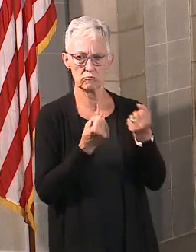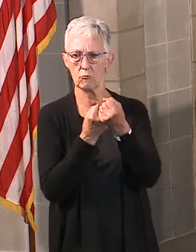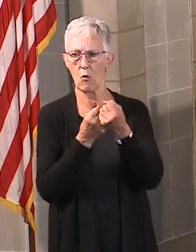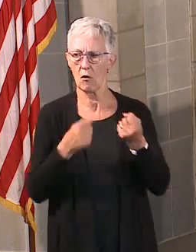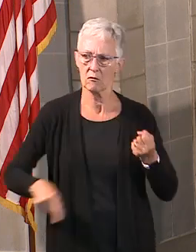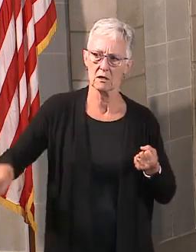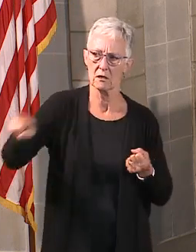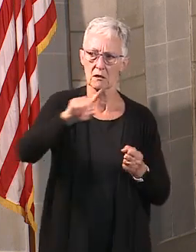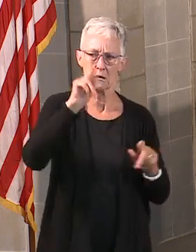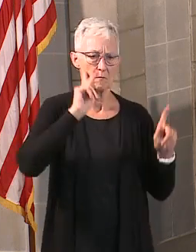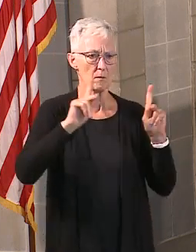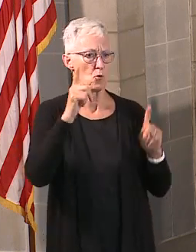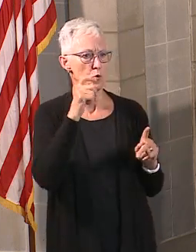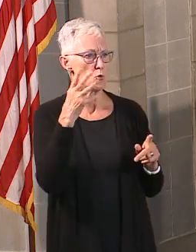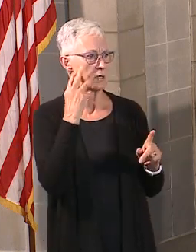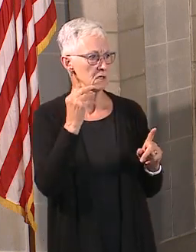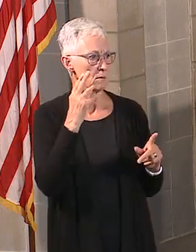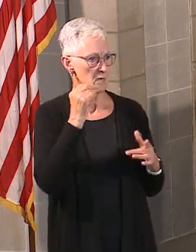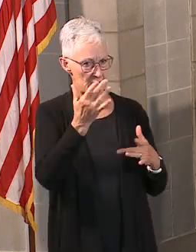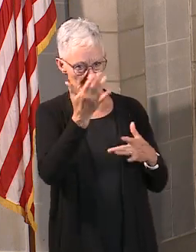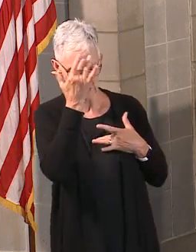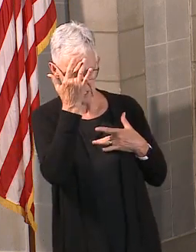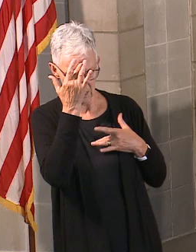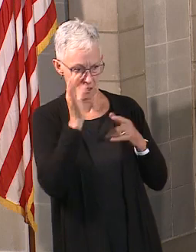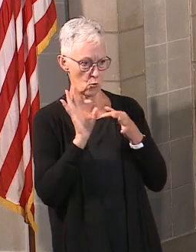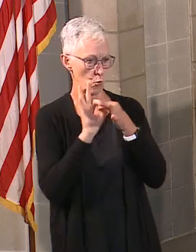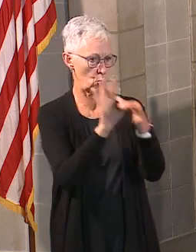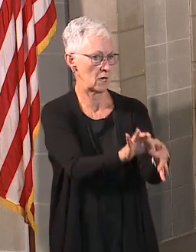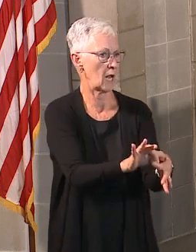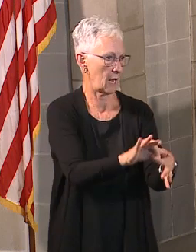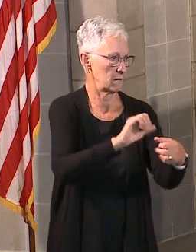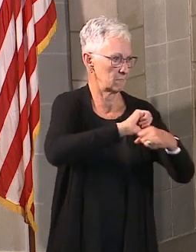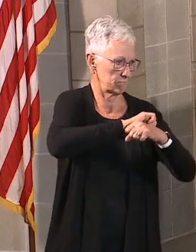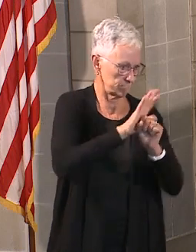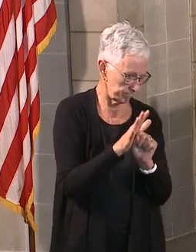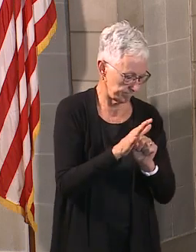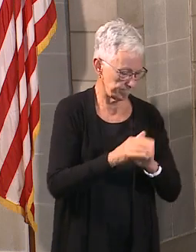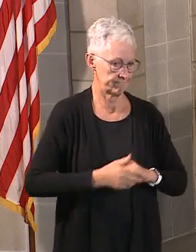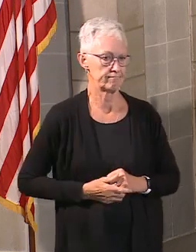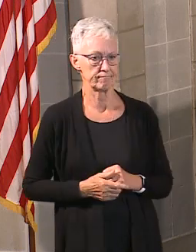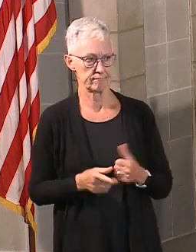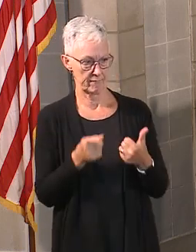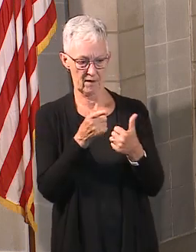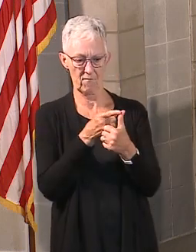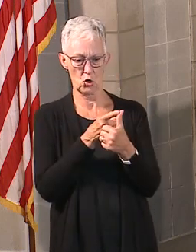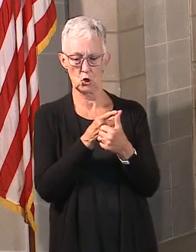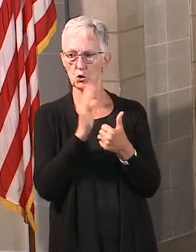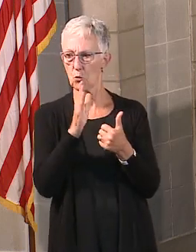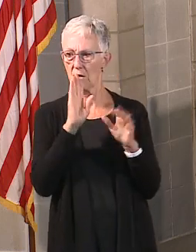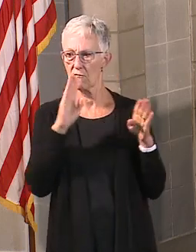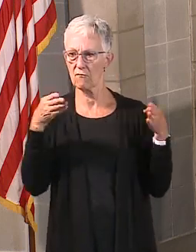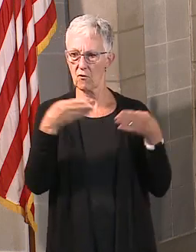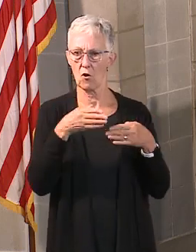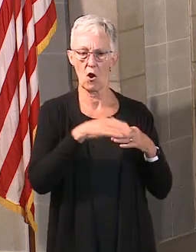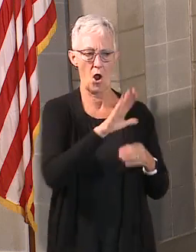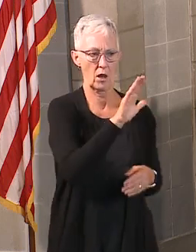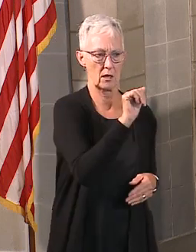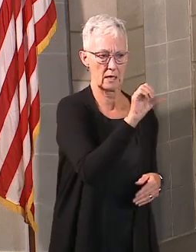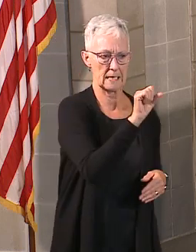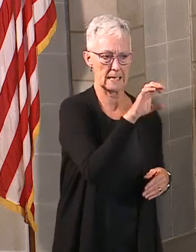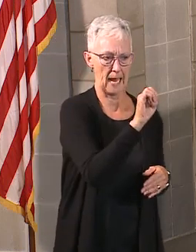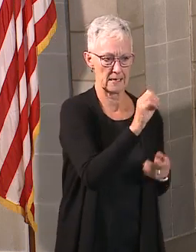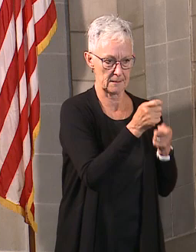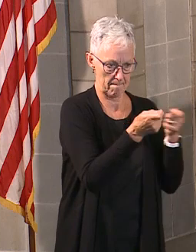FQHCs will be looking at three areas. The first area is case management for health care of patients.